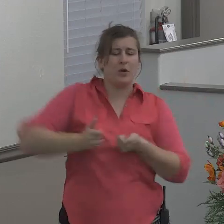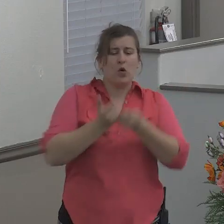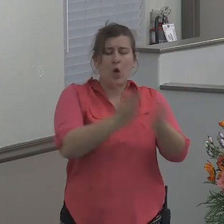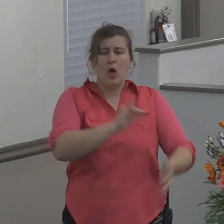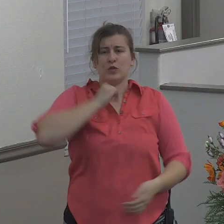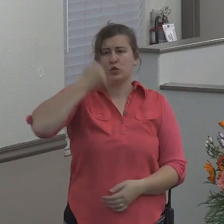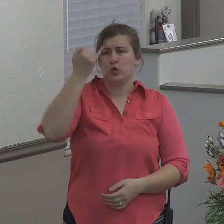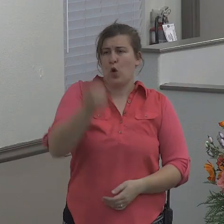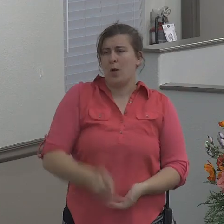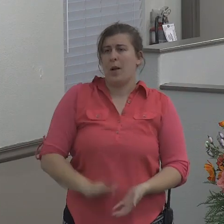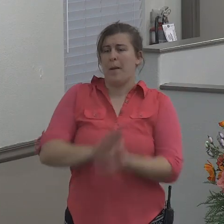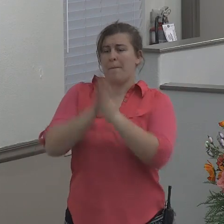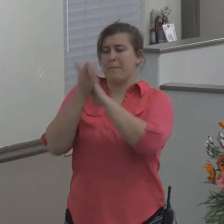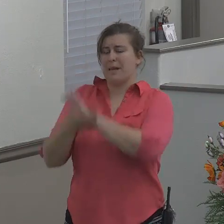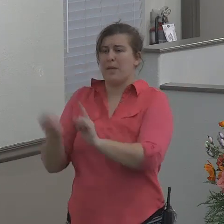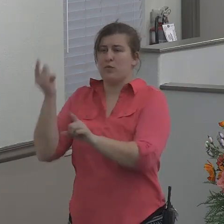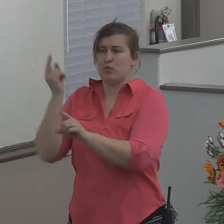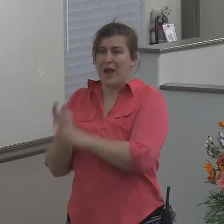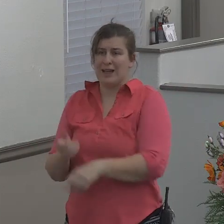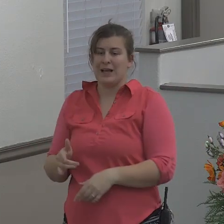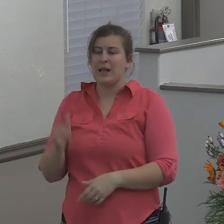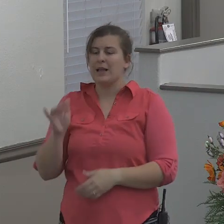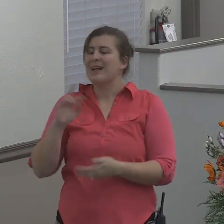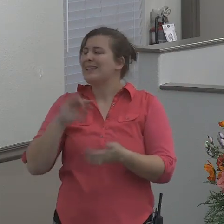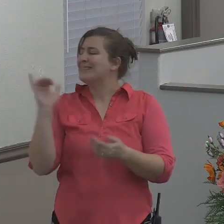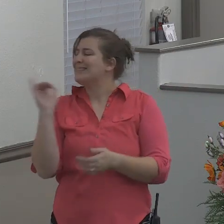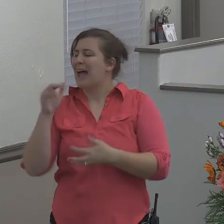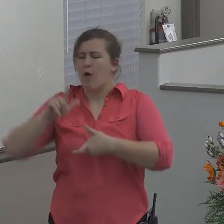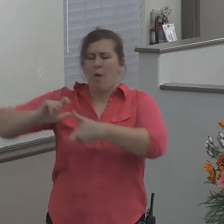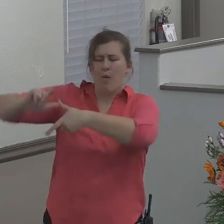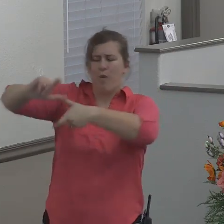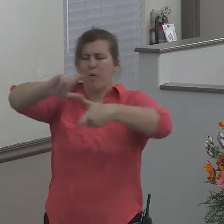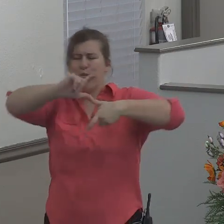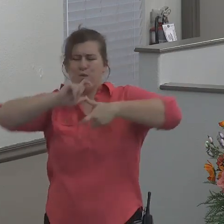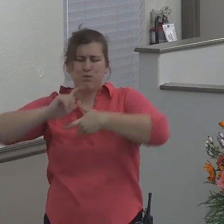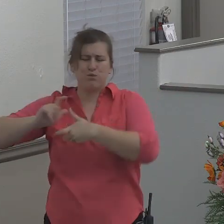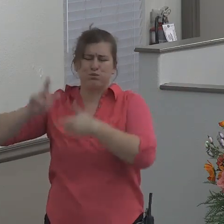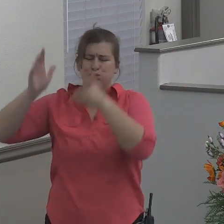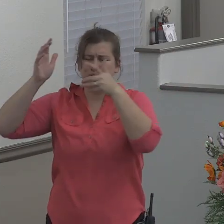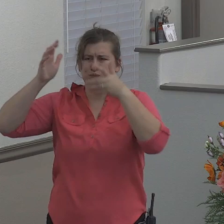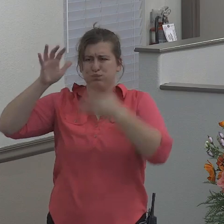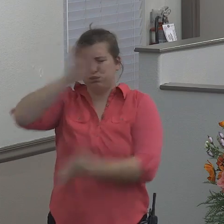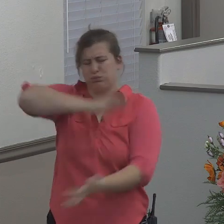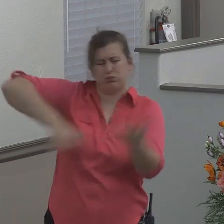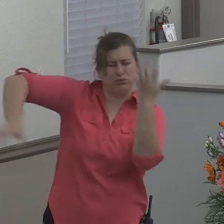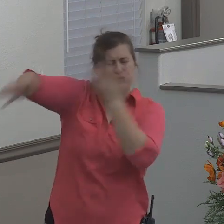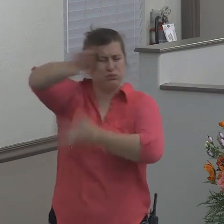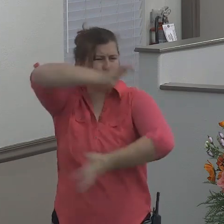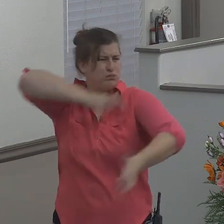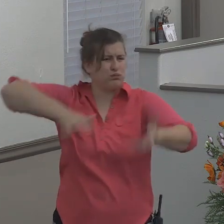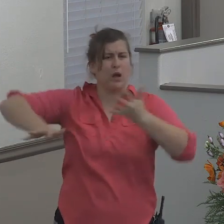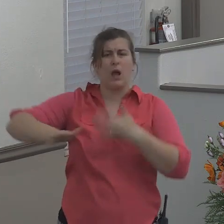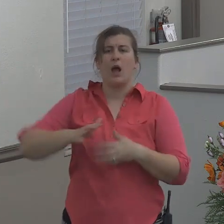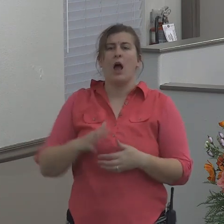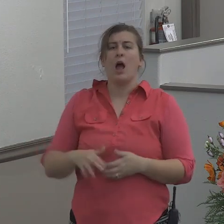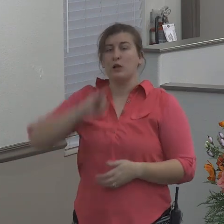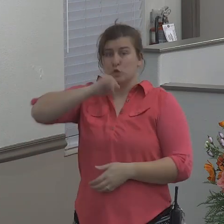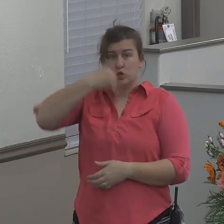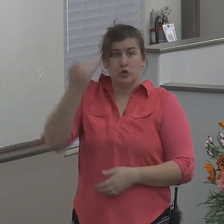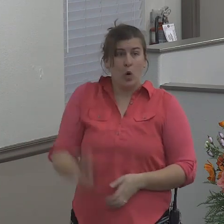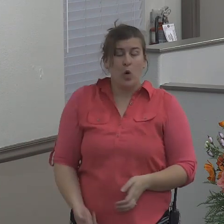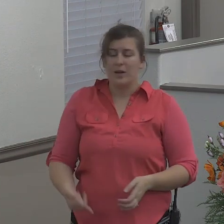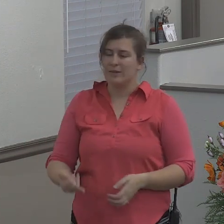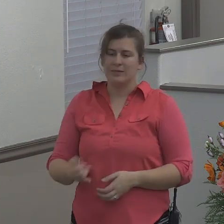The word tempest means hurricane, storm, whirlwind. If you notice, Jonah did not jump overboard.